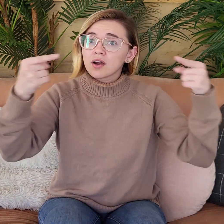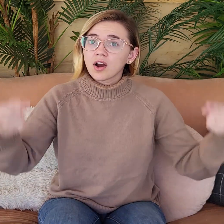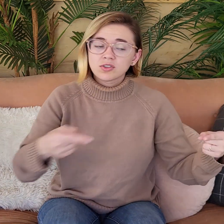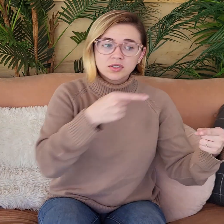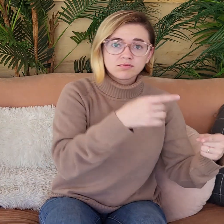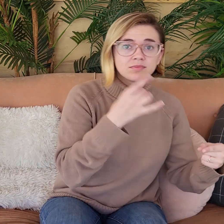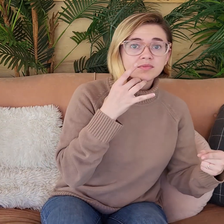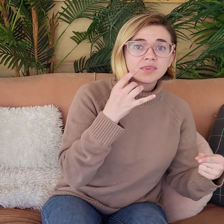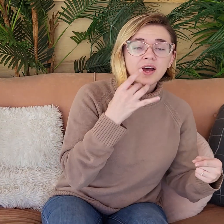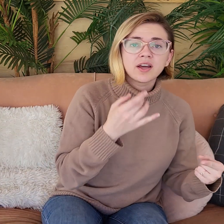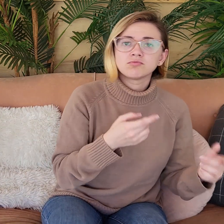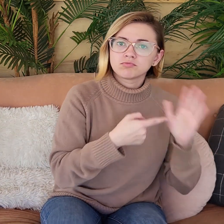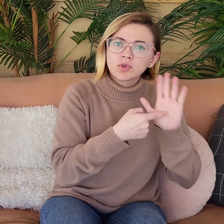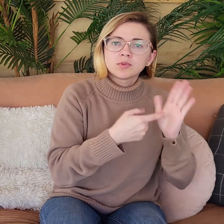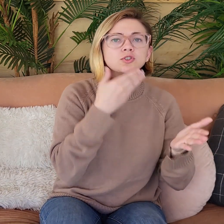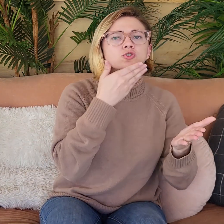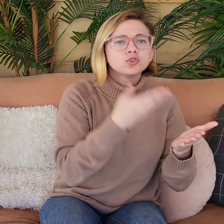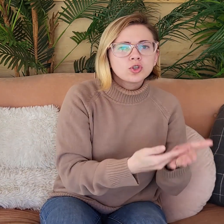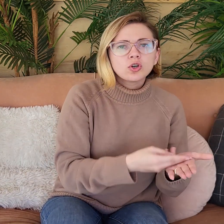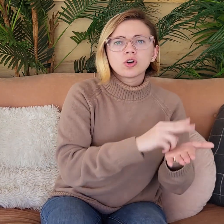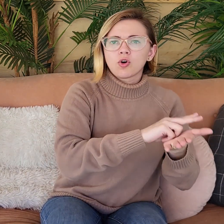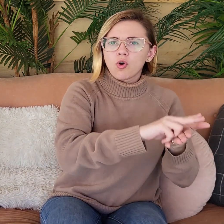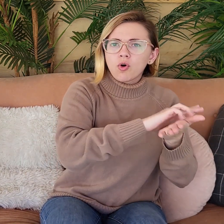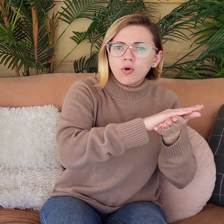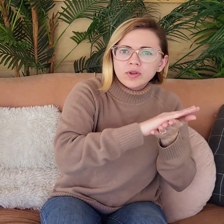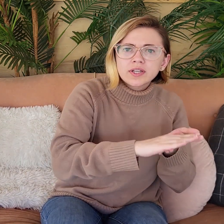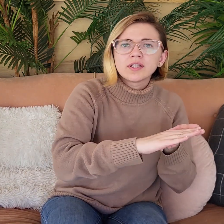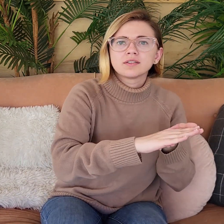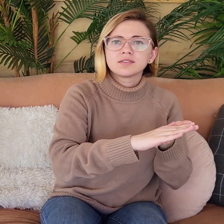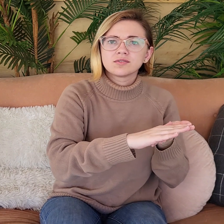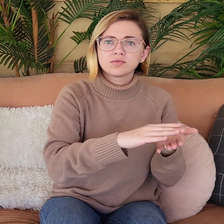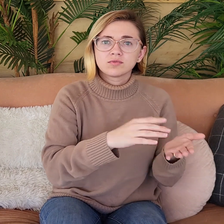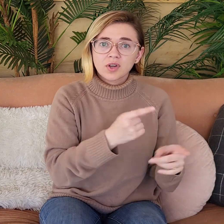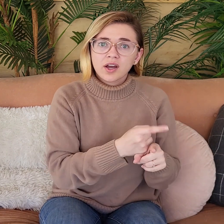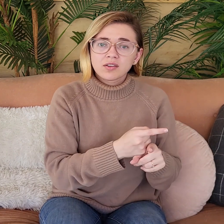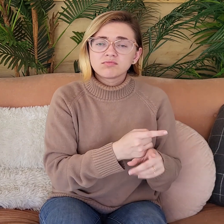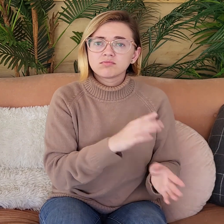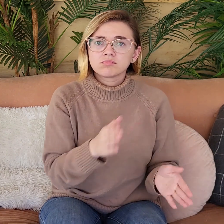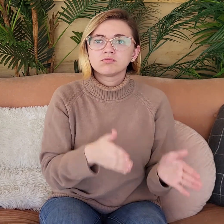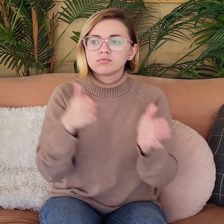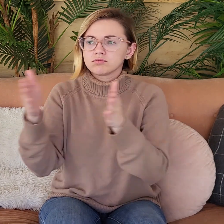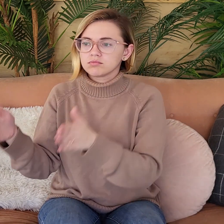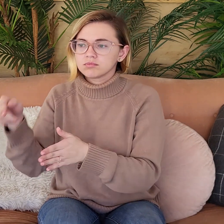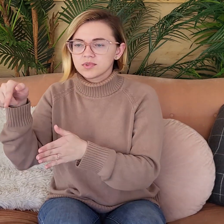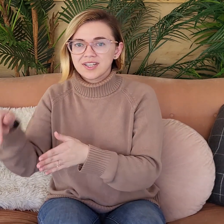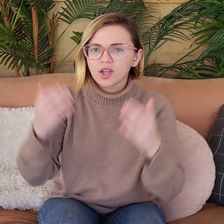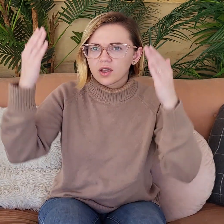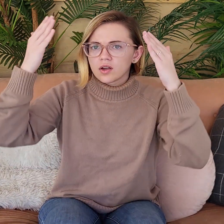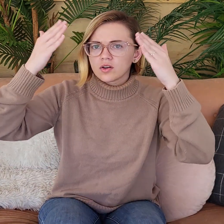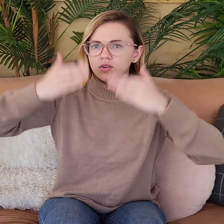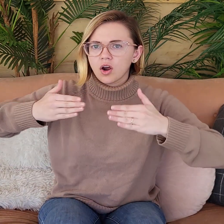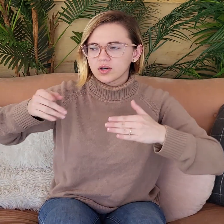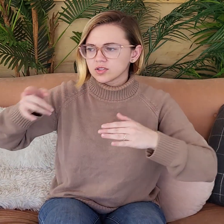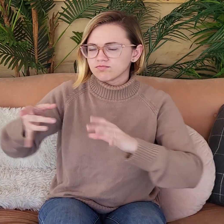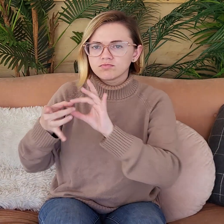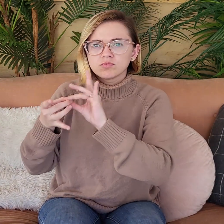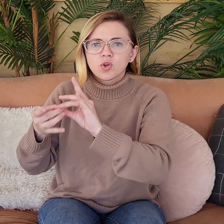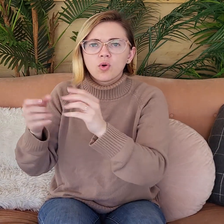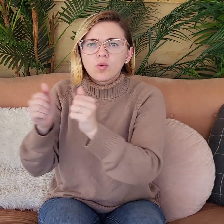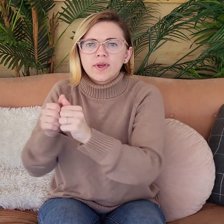us. So, in contrast to the light, which is good and holy, then we